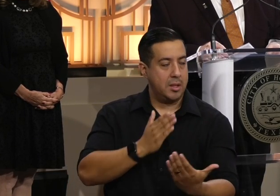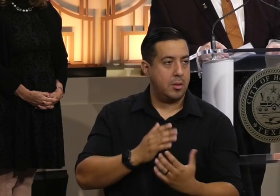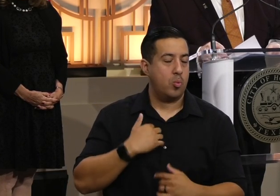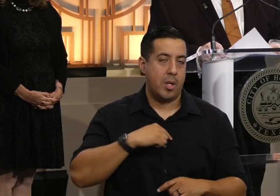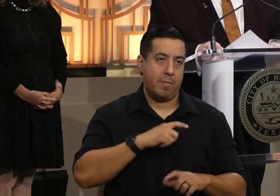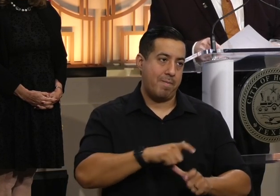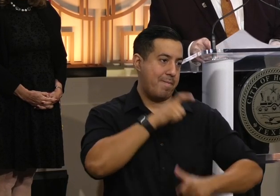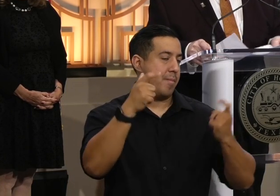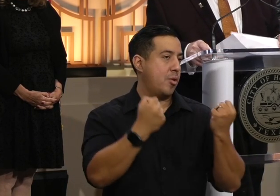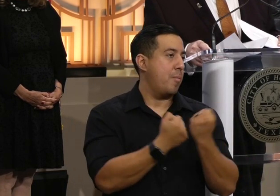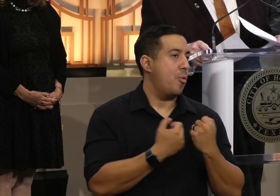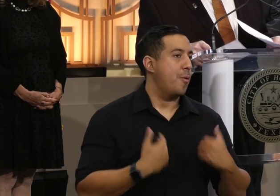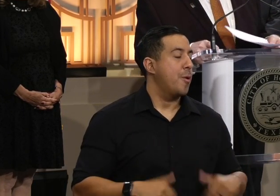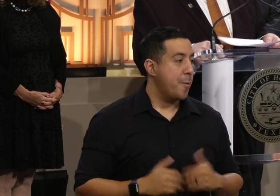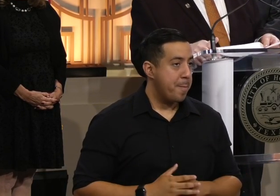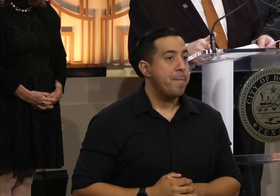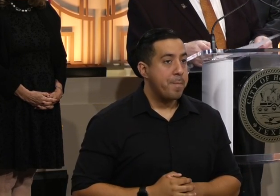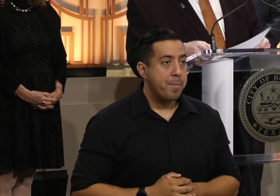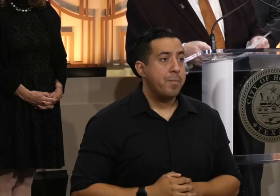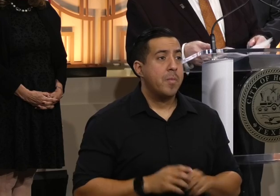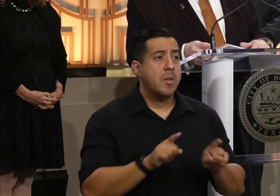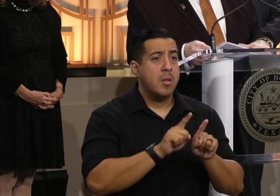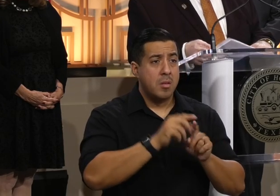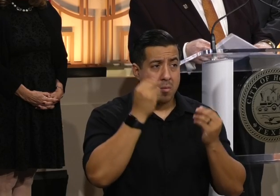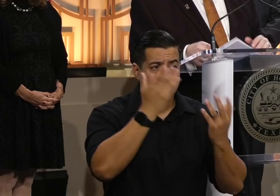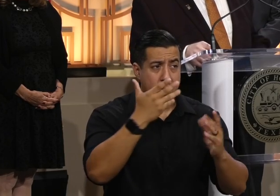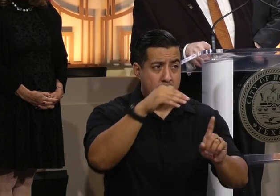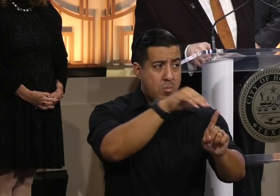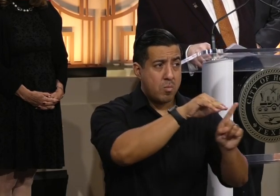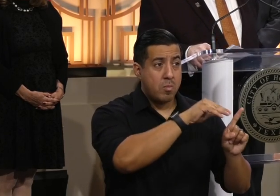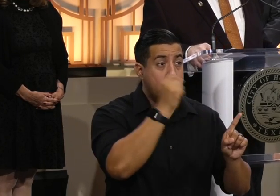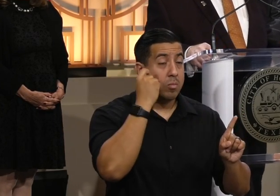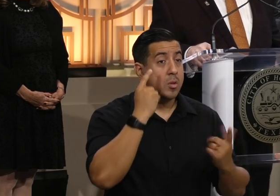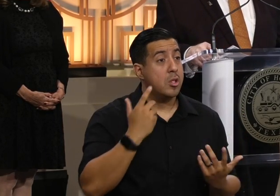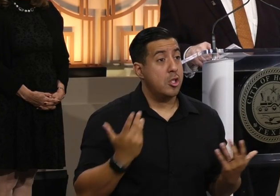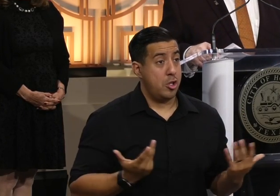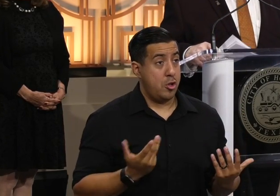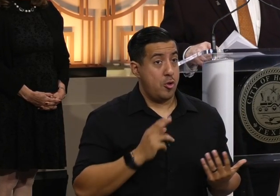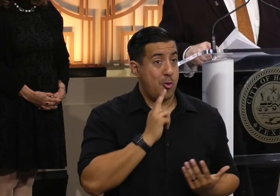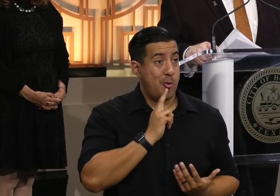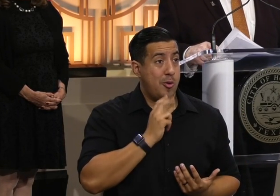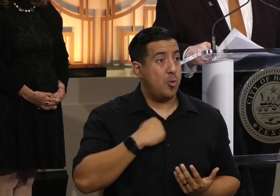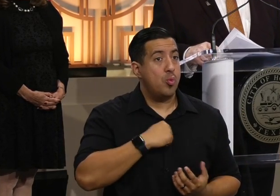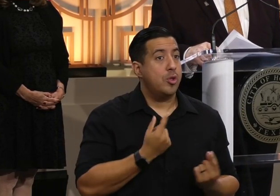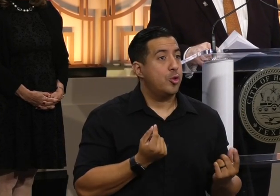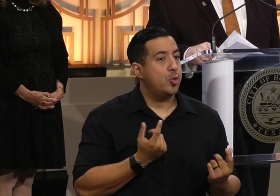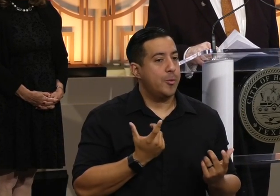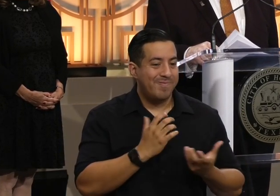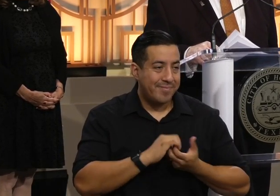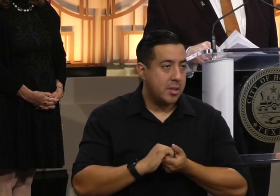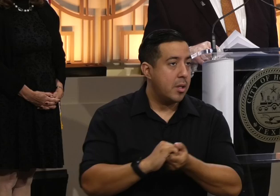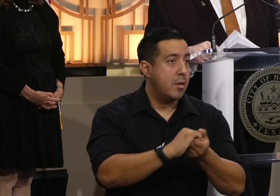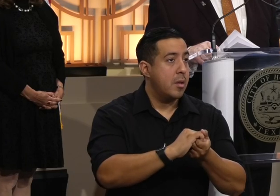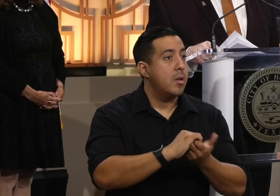support. Just always a reminder that in Houston we do things together, and the